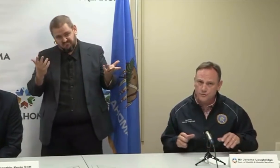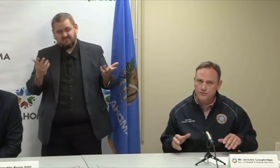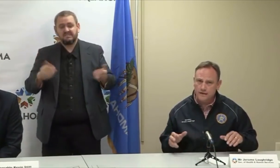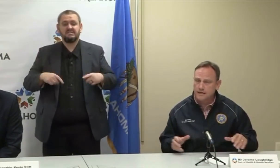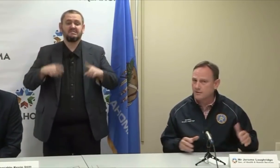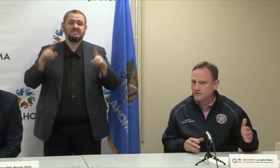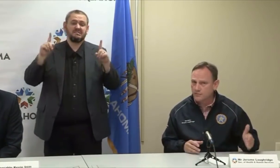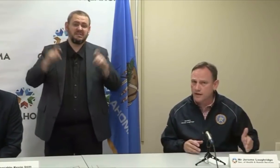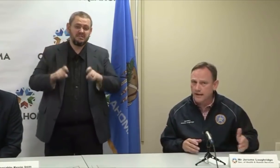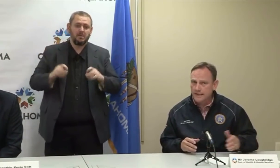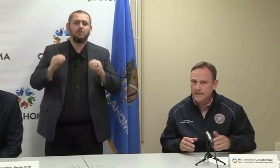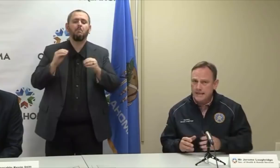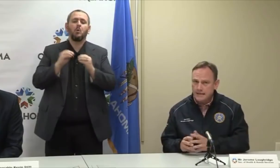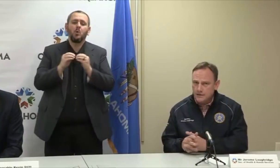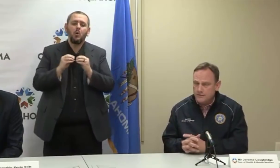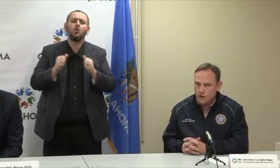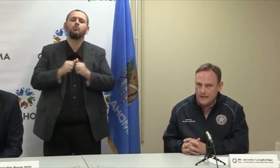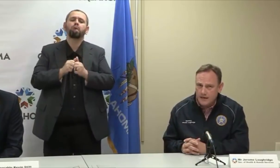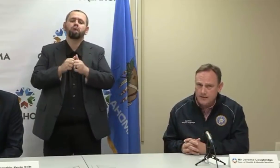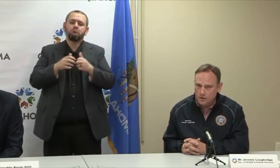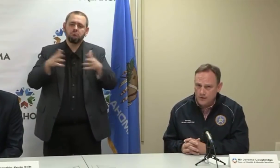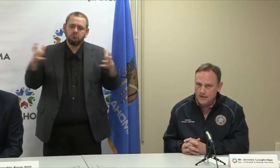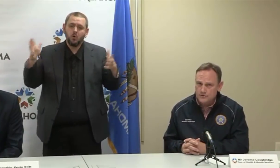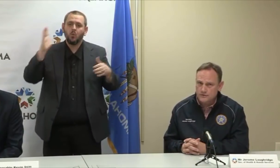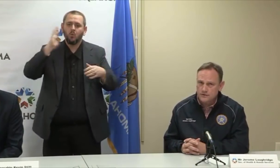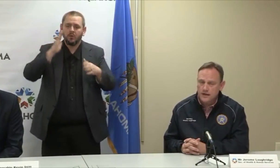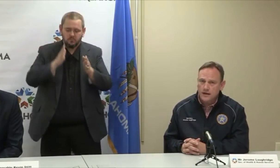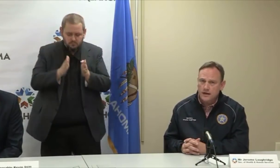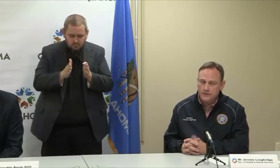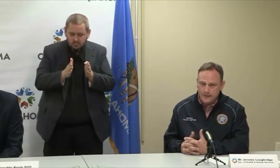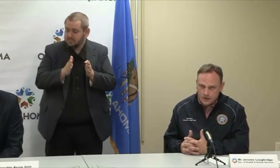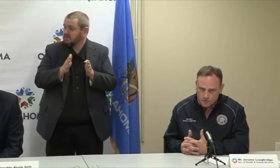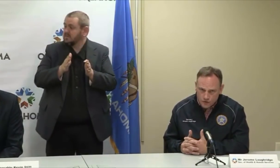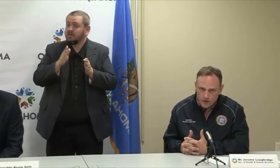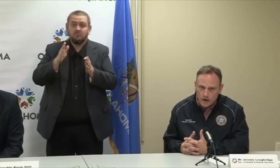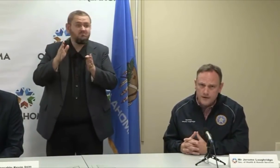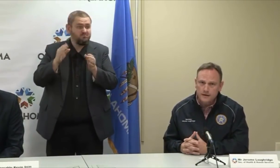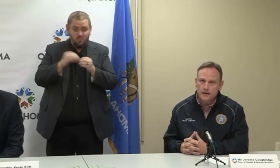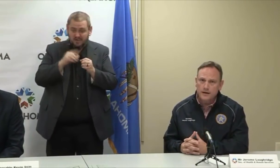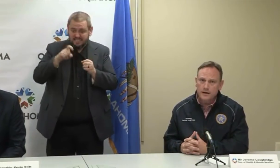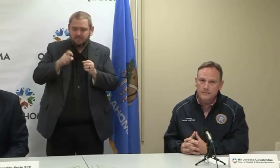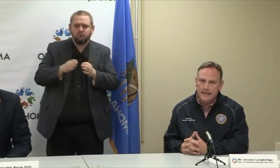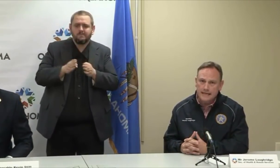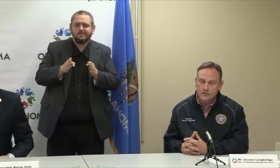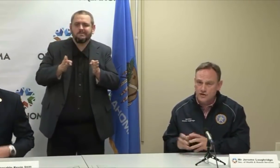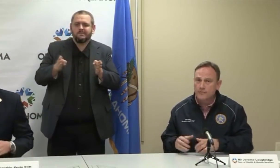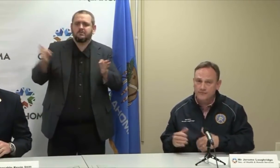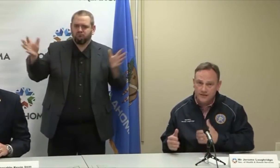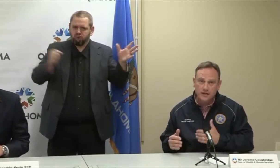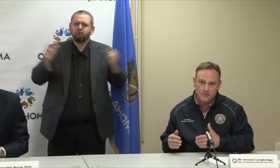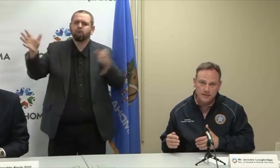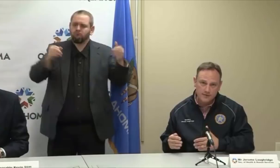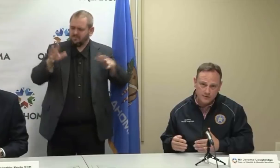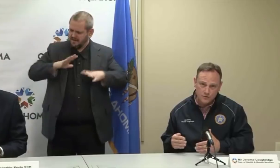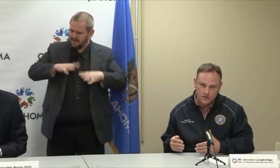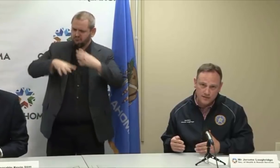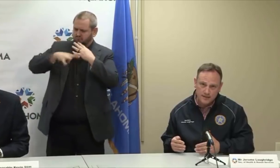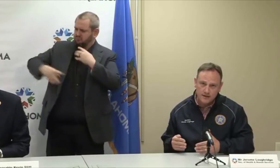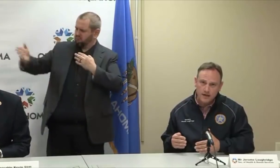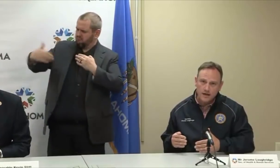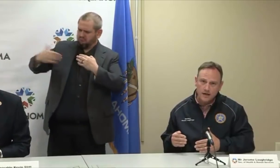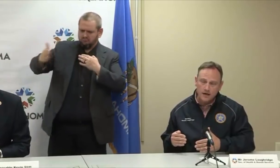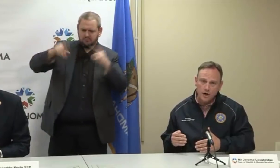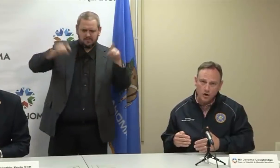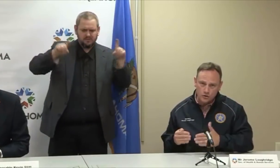areas. We try to keep a supply in each of our county locations that they can draw on, and some of them, even as we